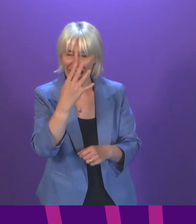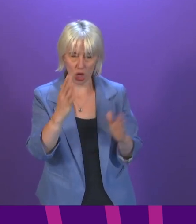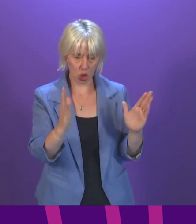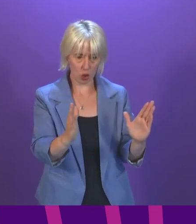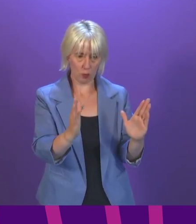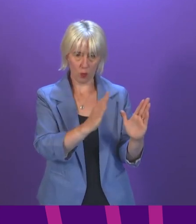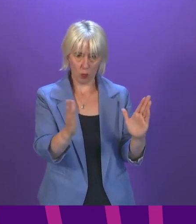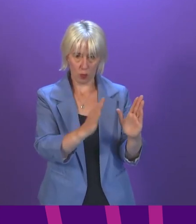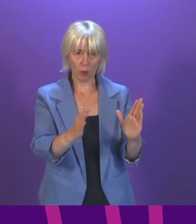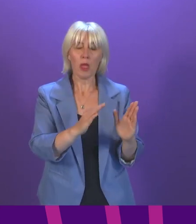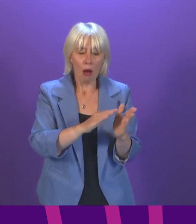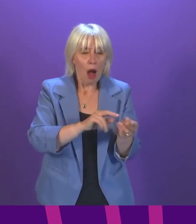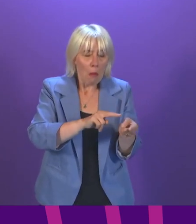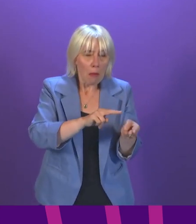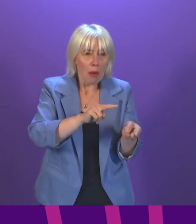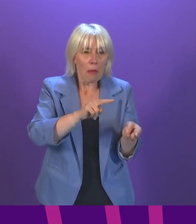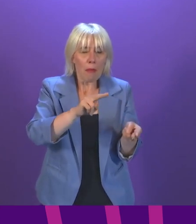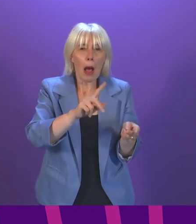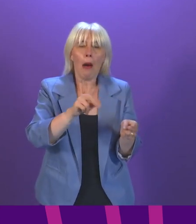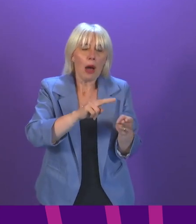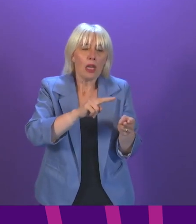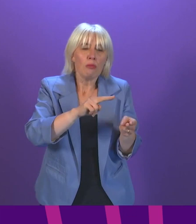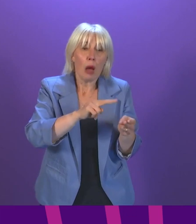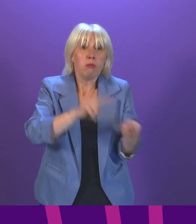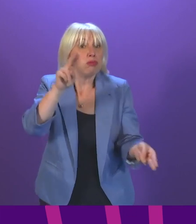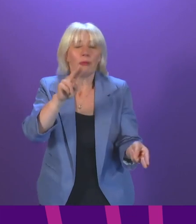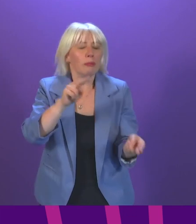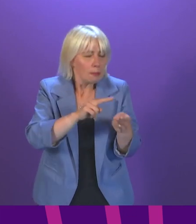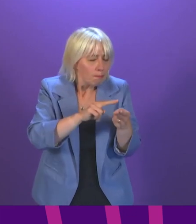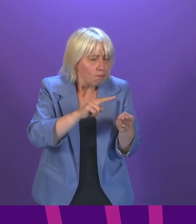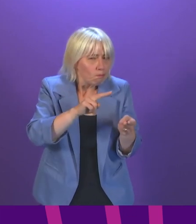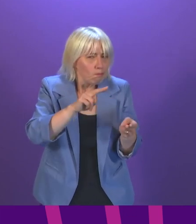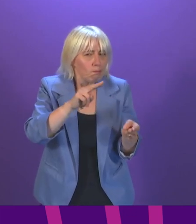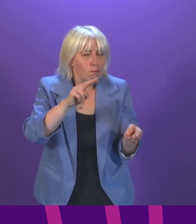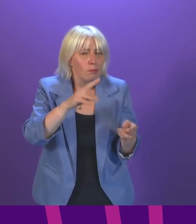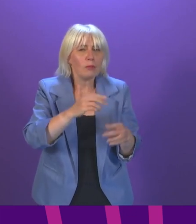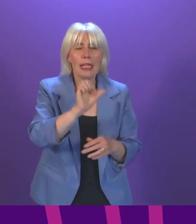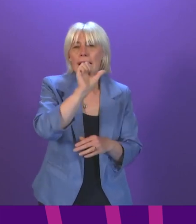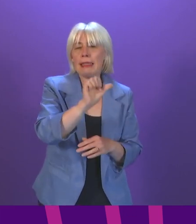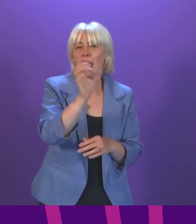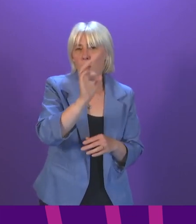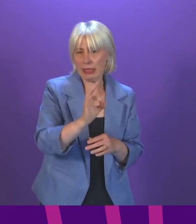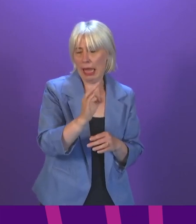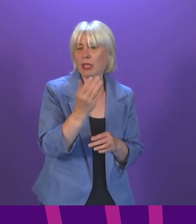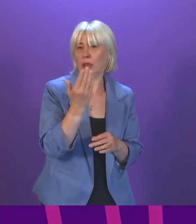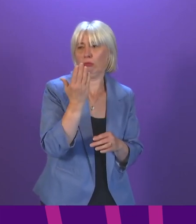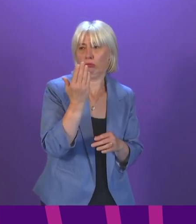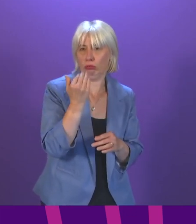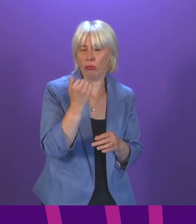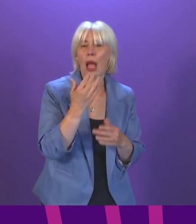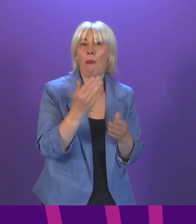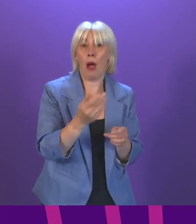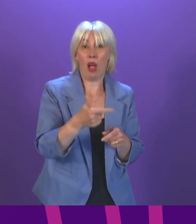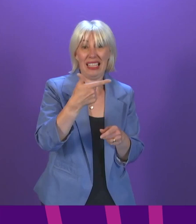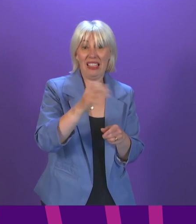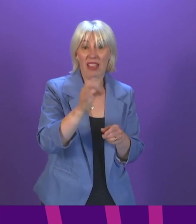continued to rise, but again, the rate of increase has slowed quite considerably. It was 6% in the most recent week compared to almost